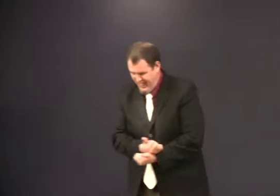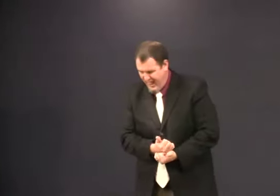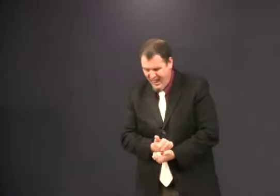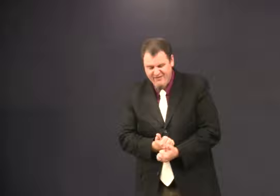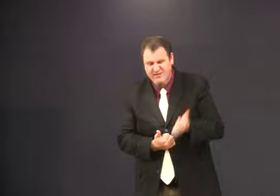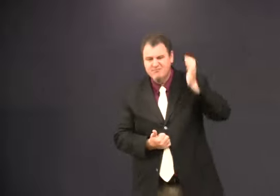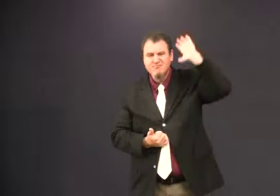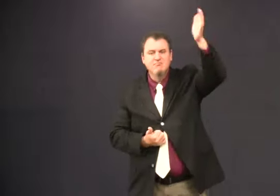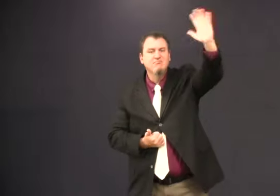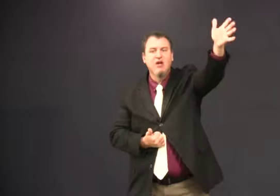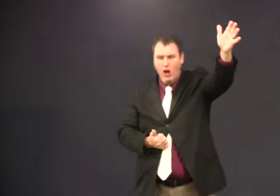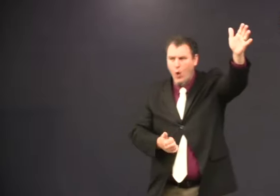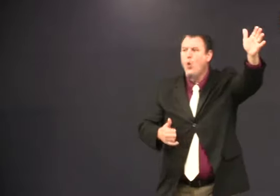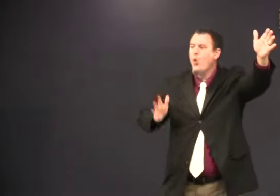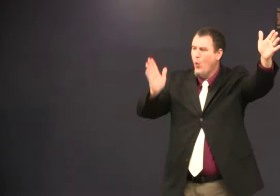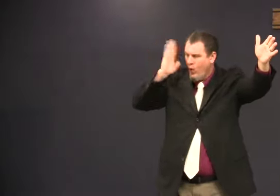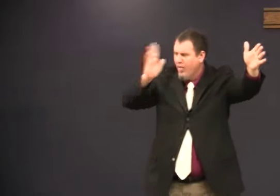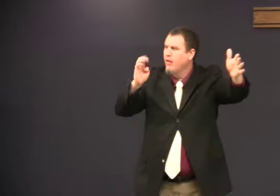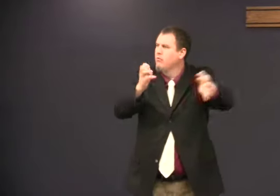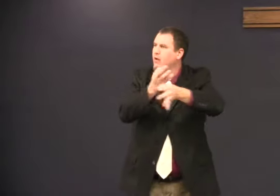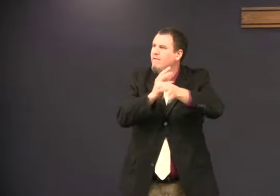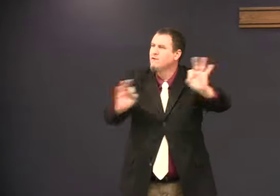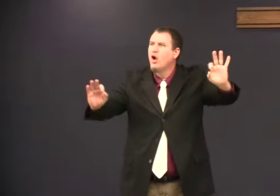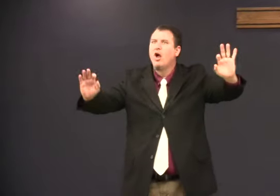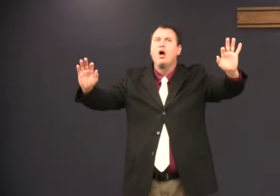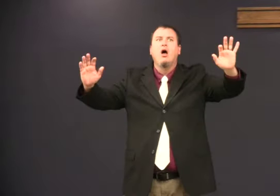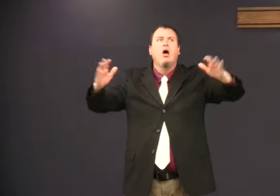I'm a slave now, but in the future I'll be free.